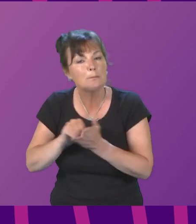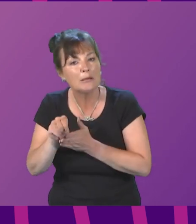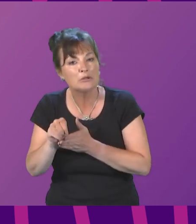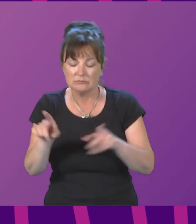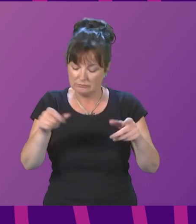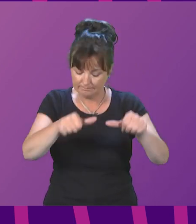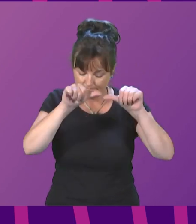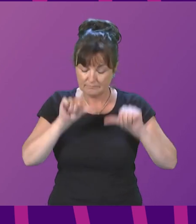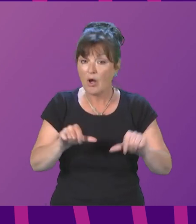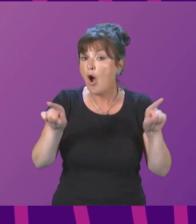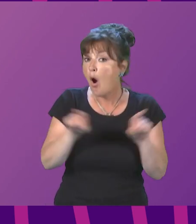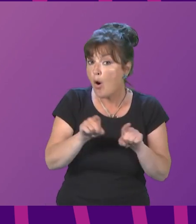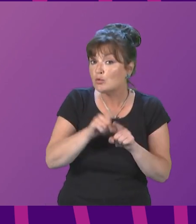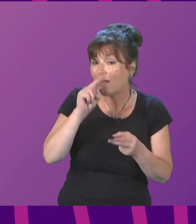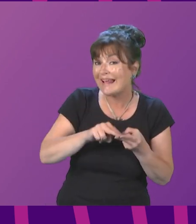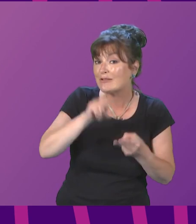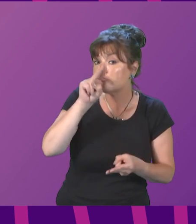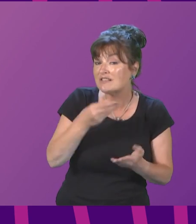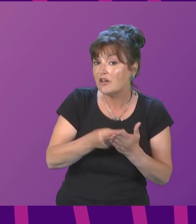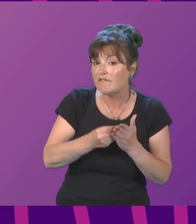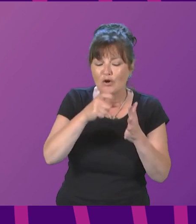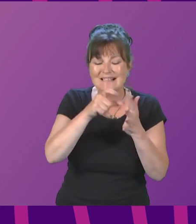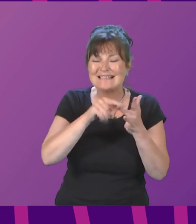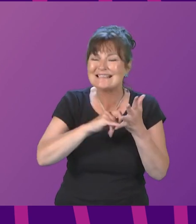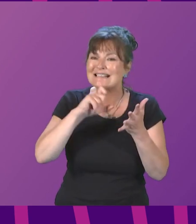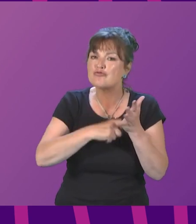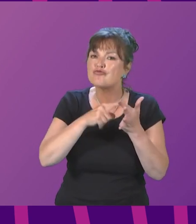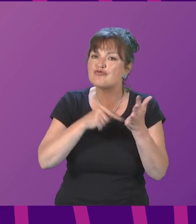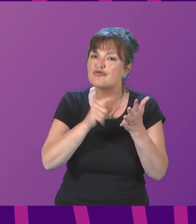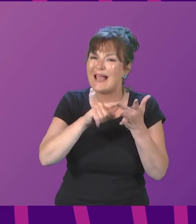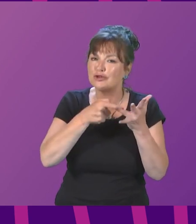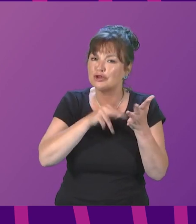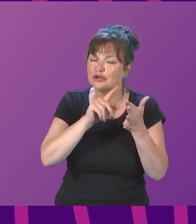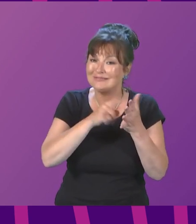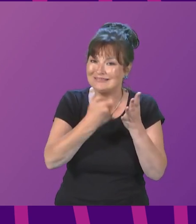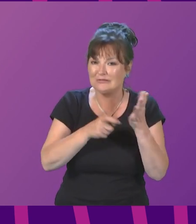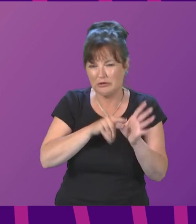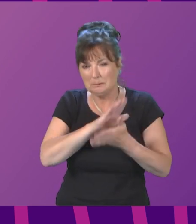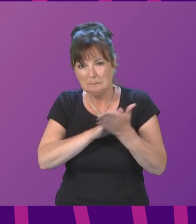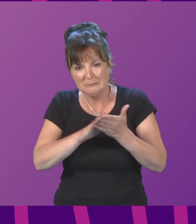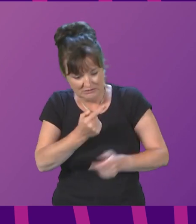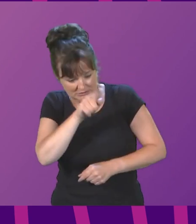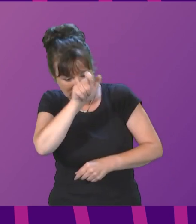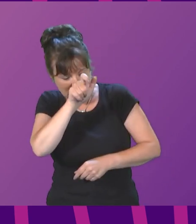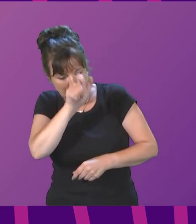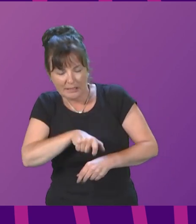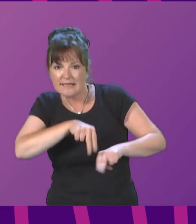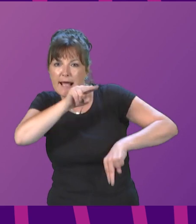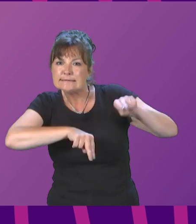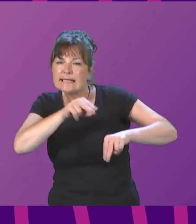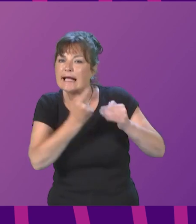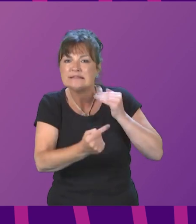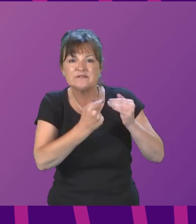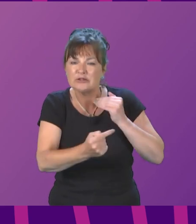for discretionary housing payments by £5 million. Thirdly, we will extend eligibility for